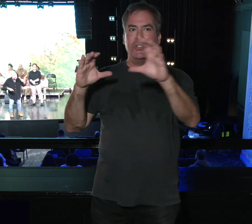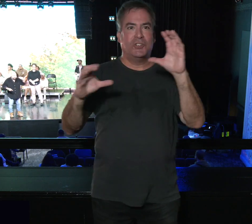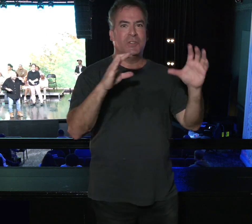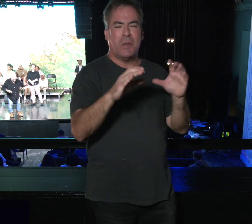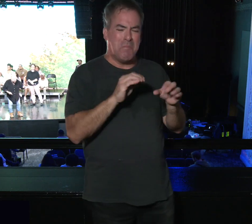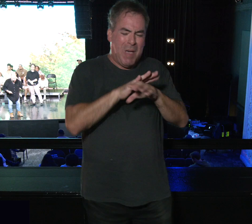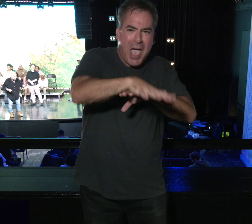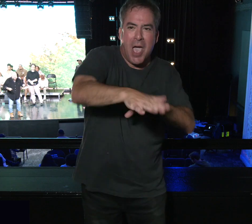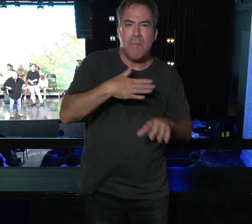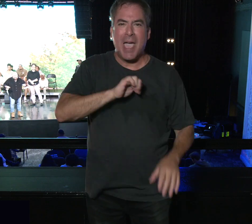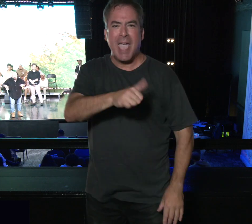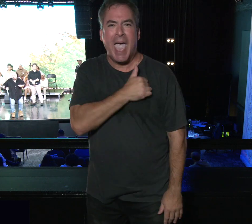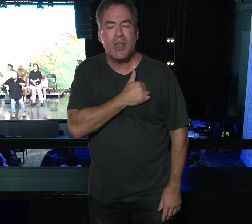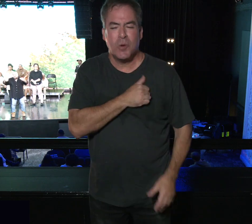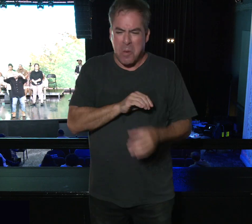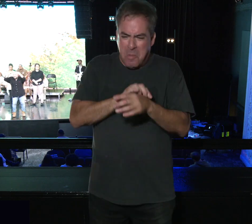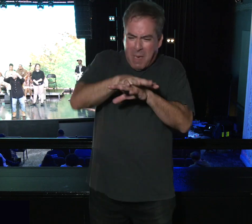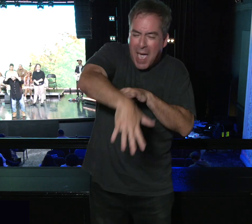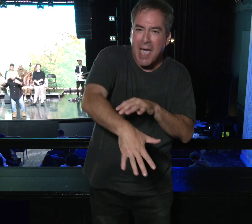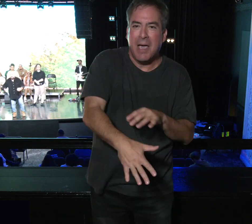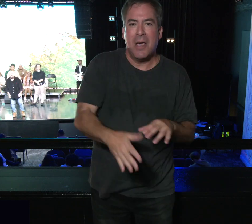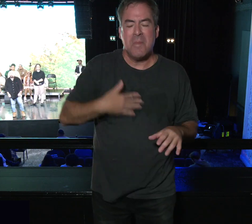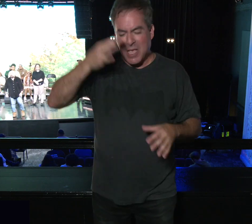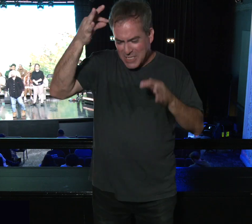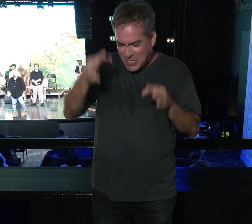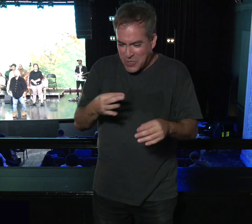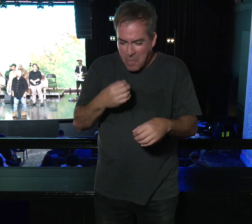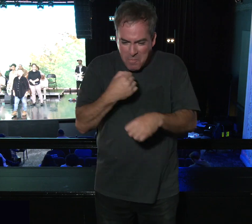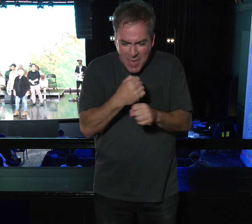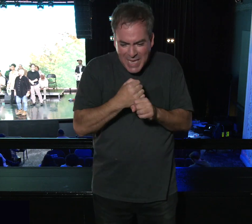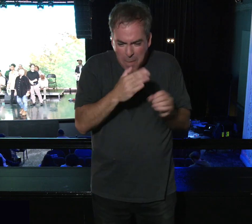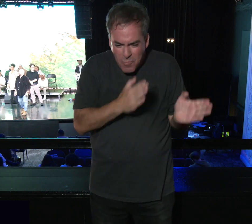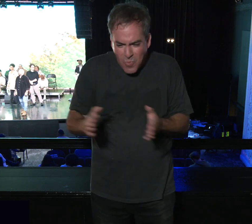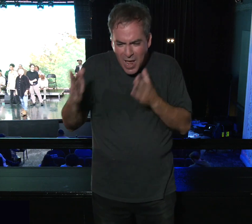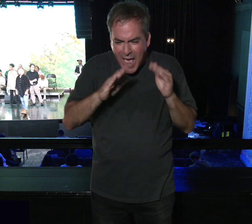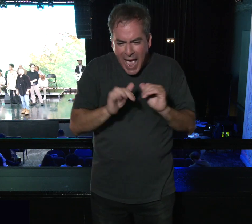spills into my attitude. It spills into my decision-making process.